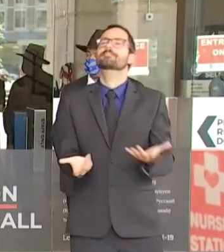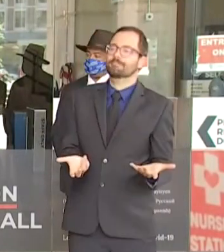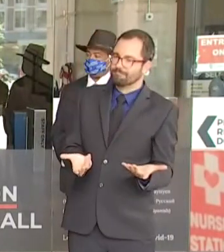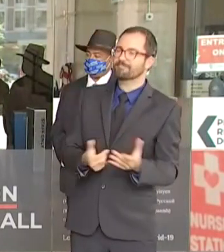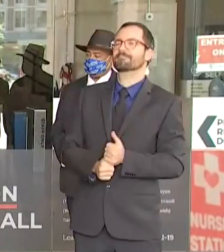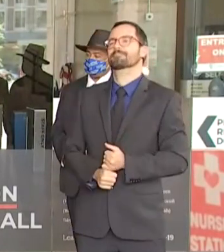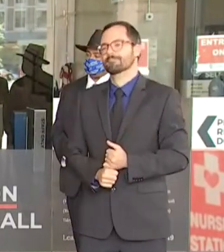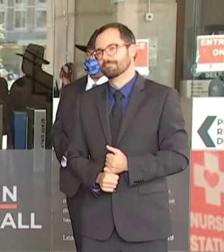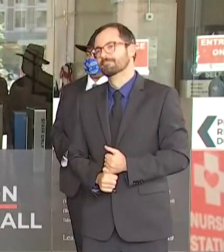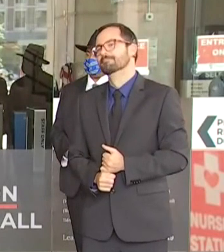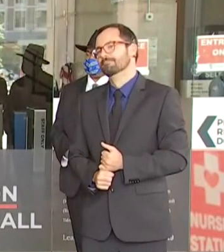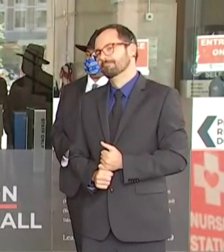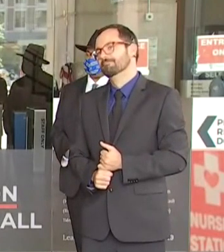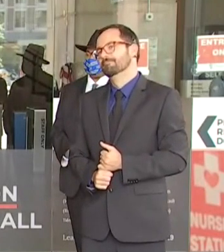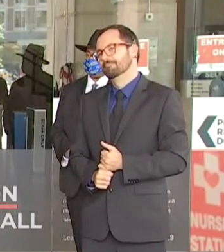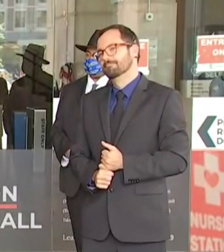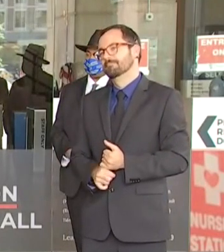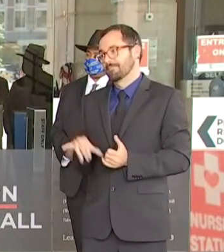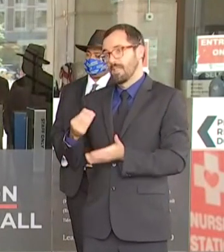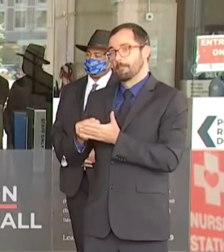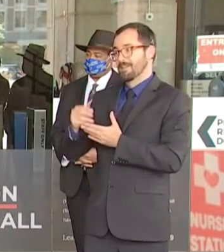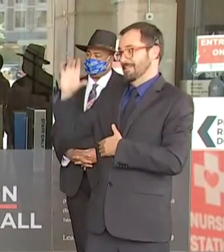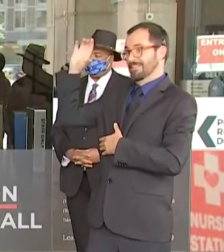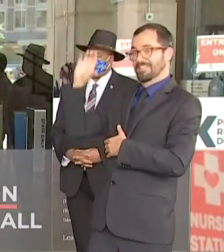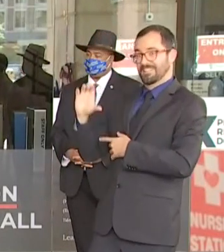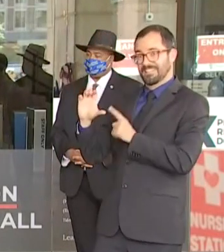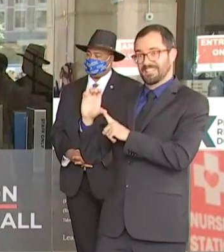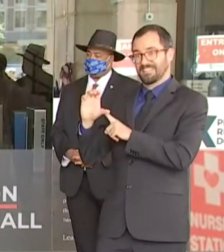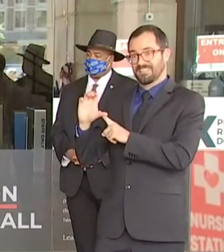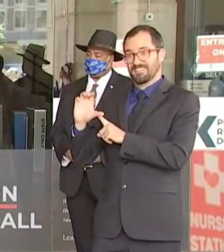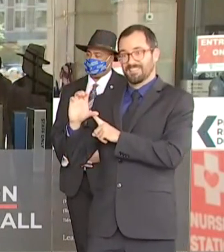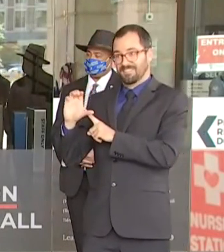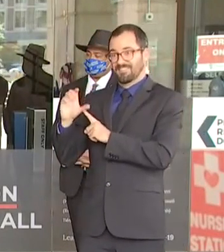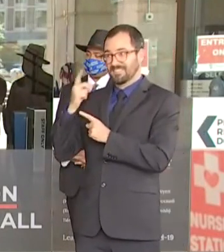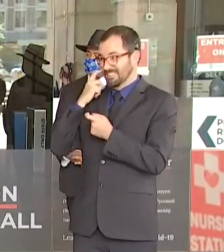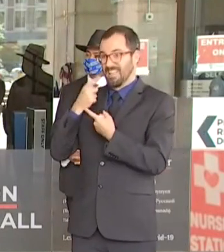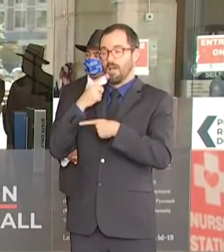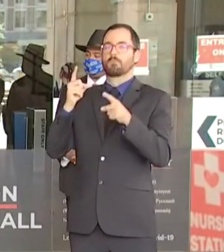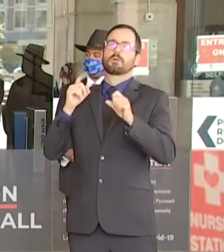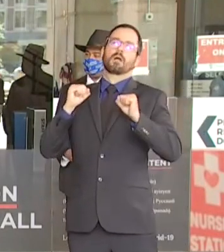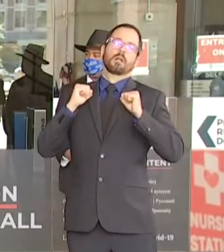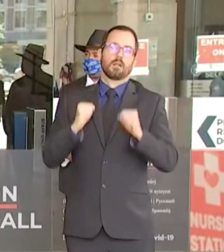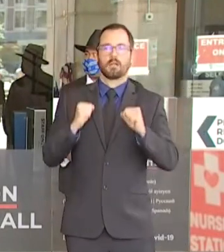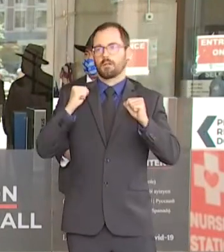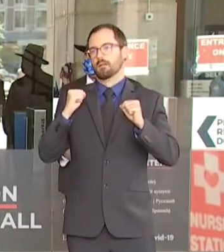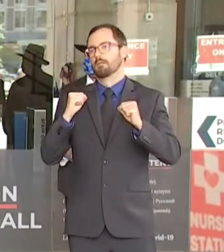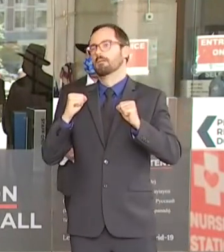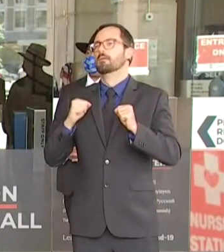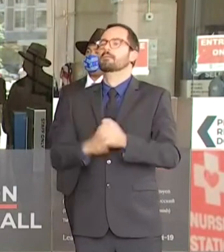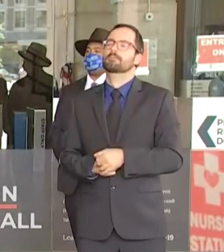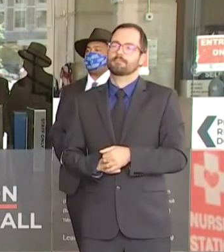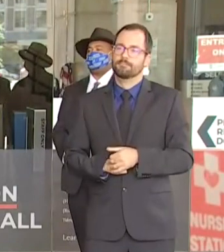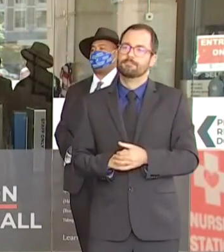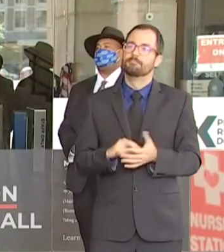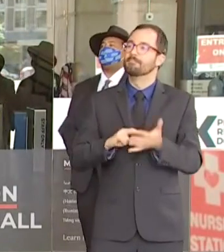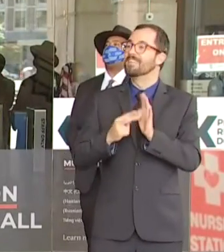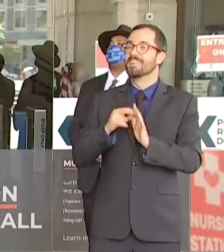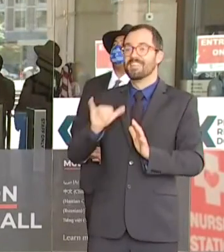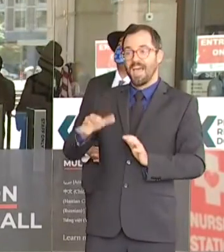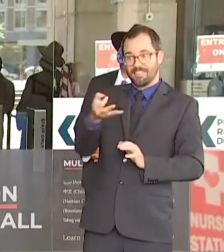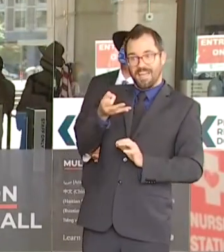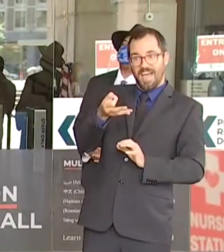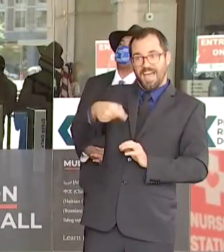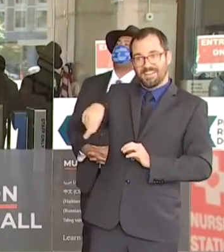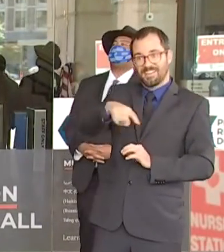these funds that the mayor just announced, GBLN will continue to provide the expanded resources that have been the result